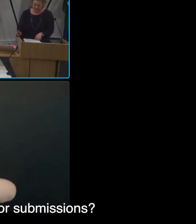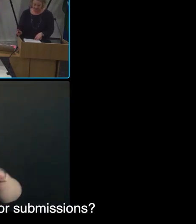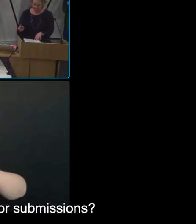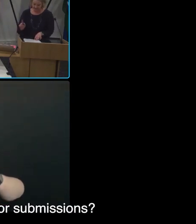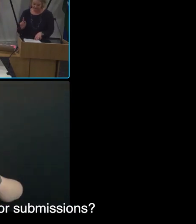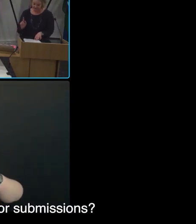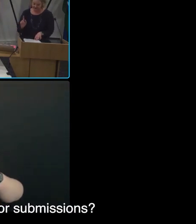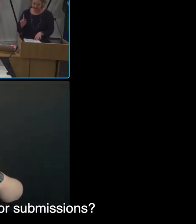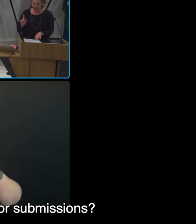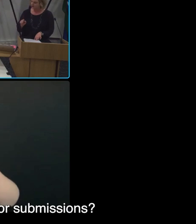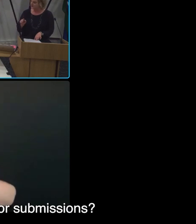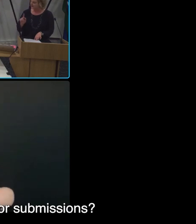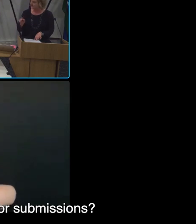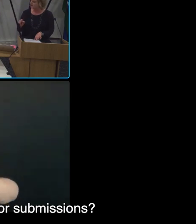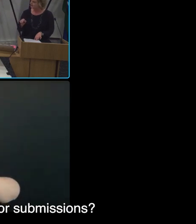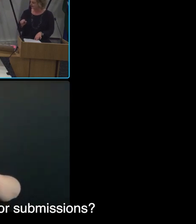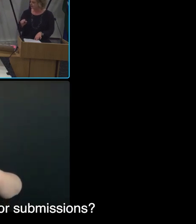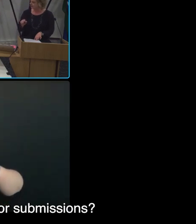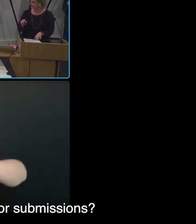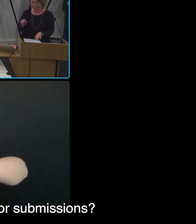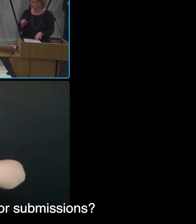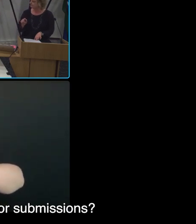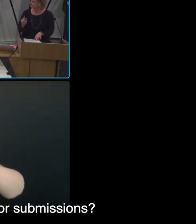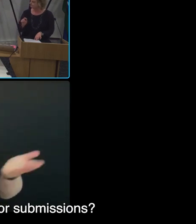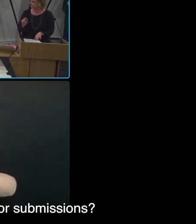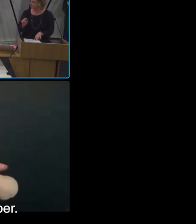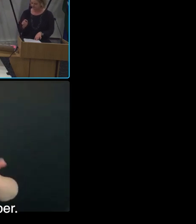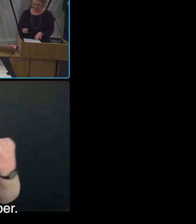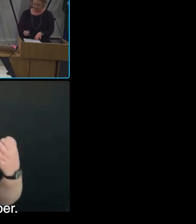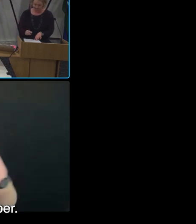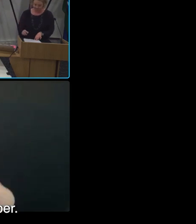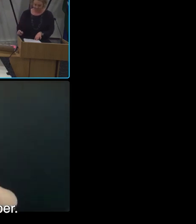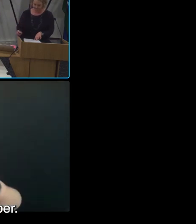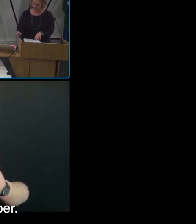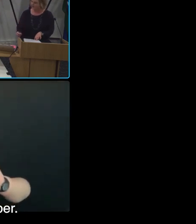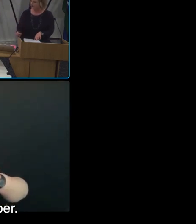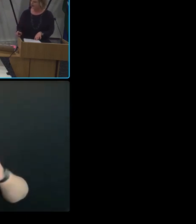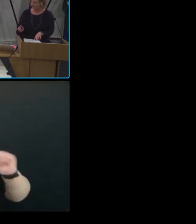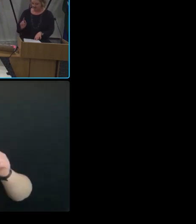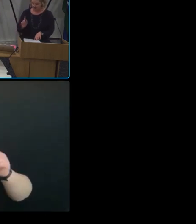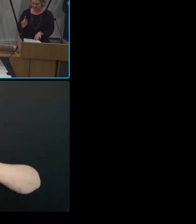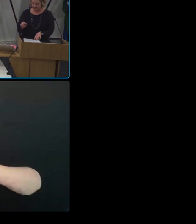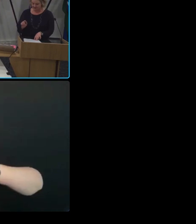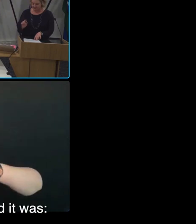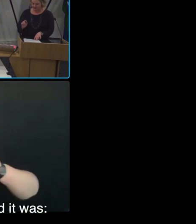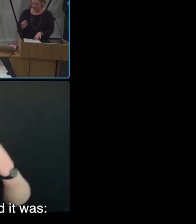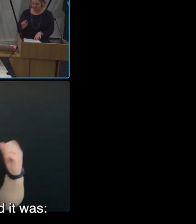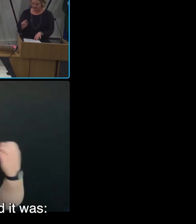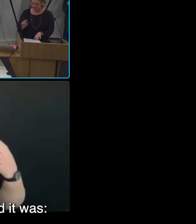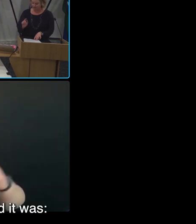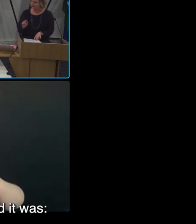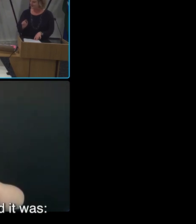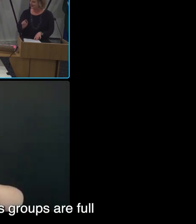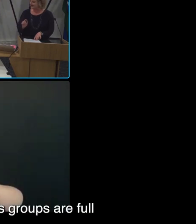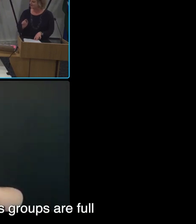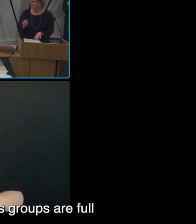please confirm the closing date for submissions? The 25th of November. The next question